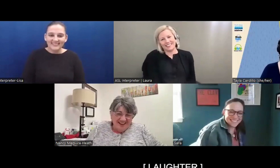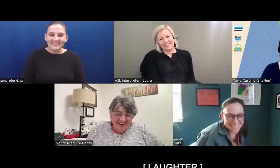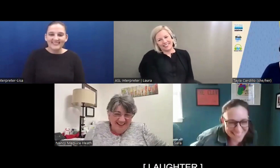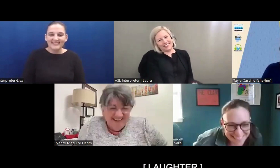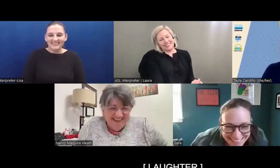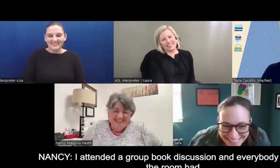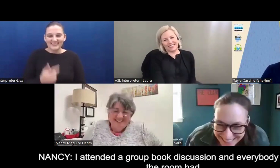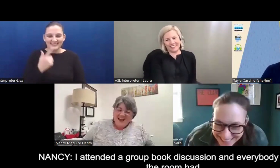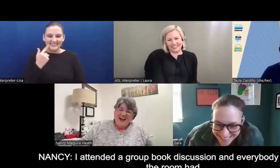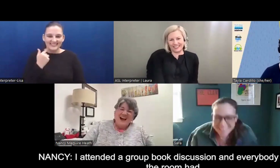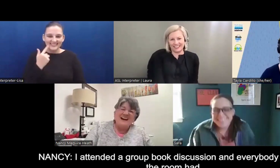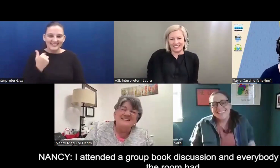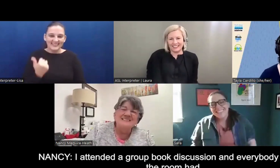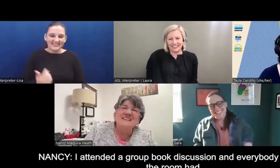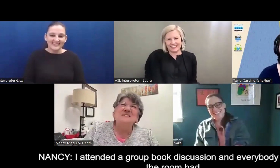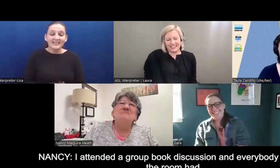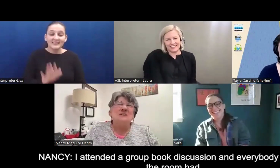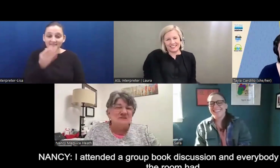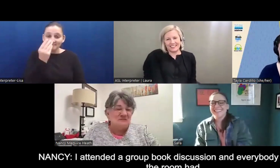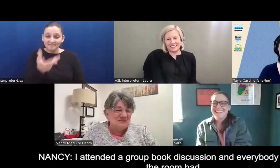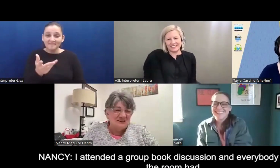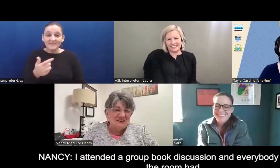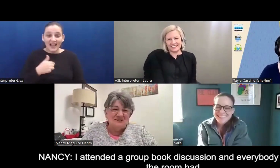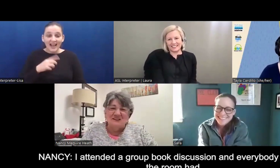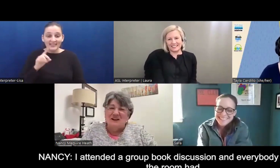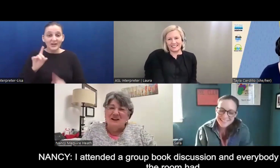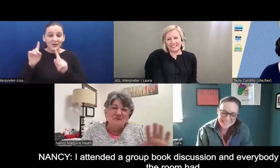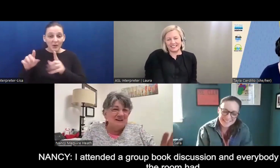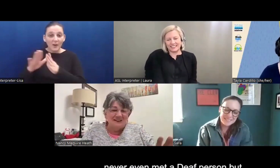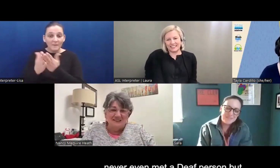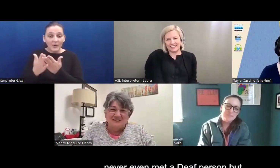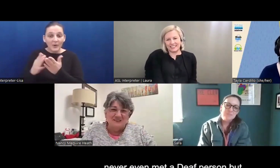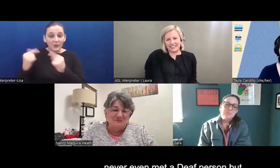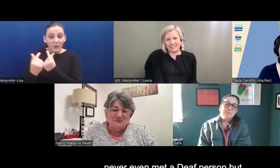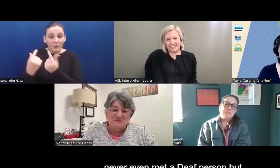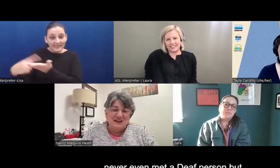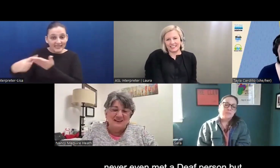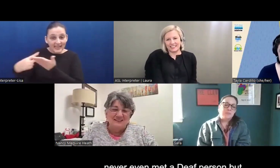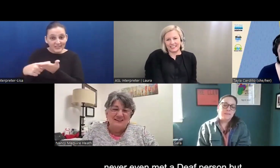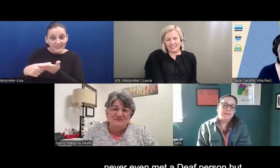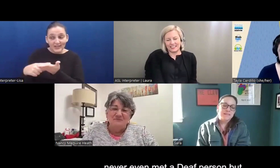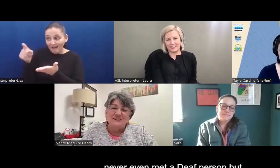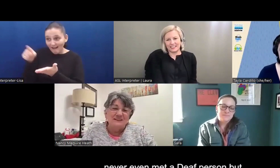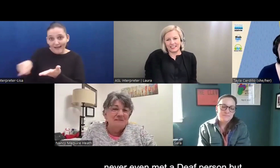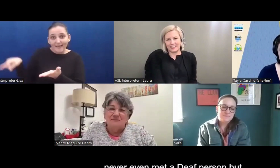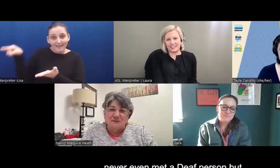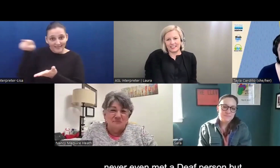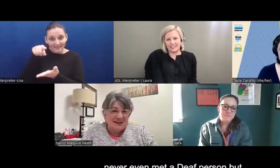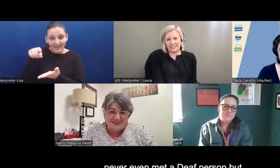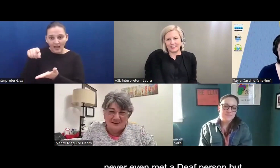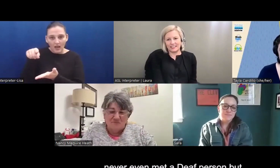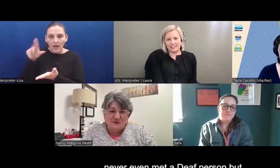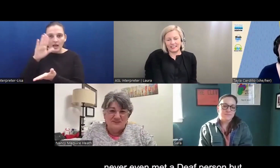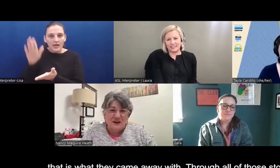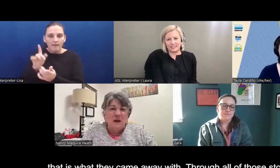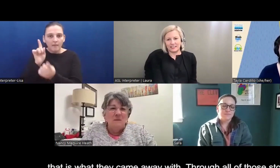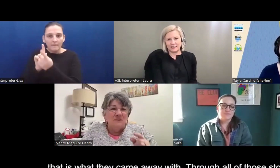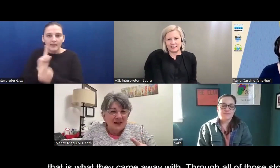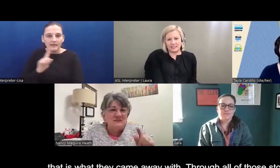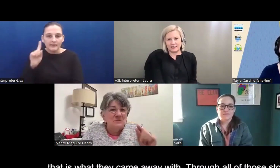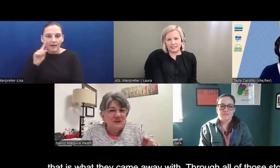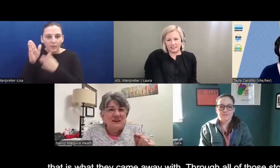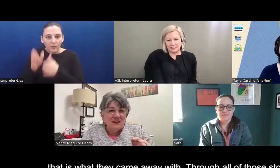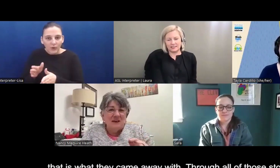attended a book group discussion and everybody else in the room had, uh, really never even met a deaf person,